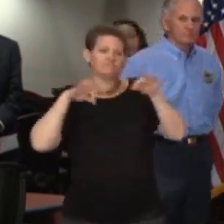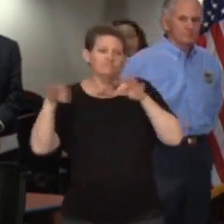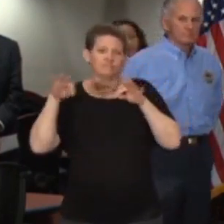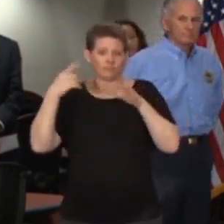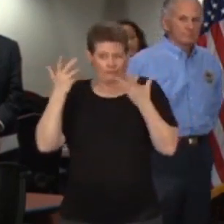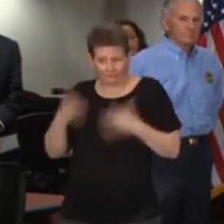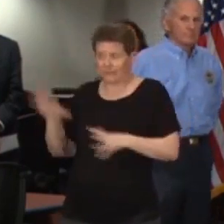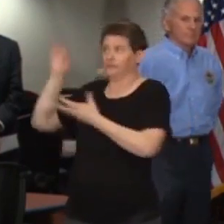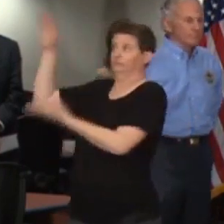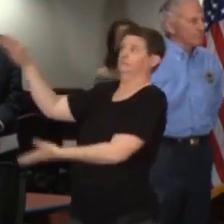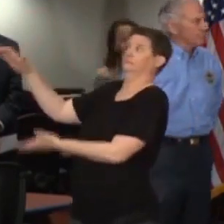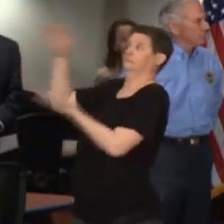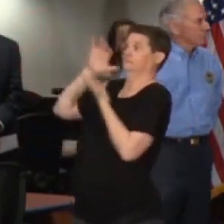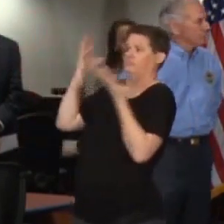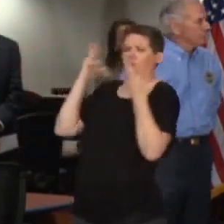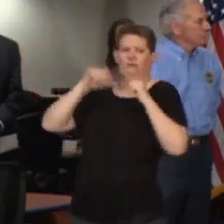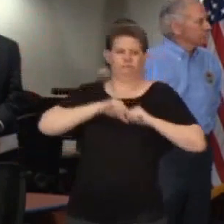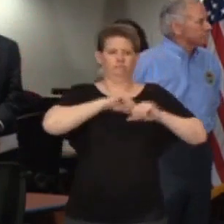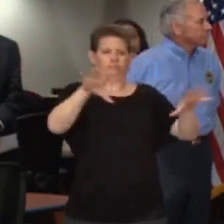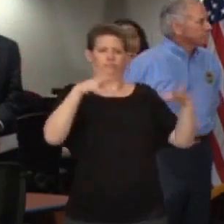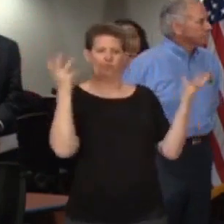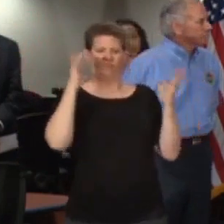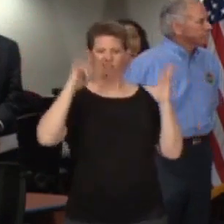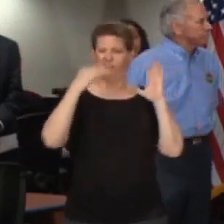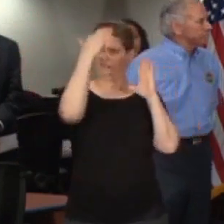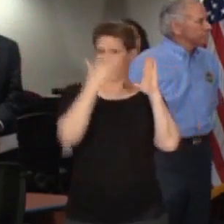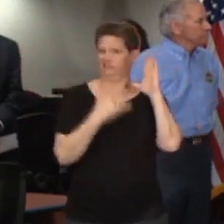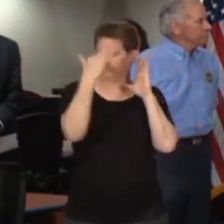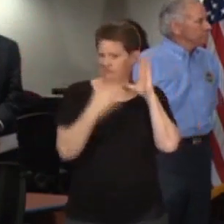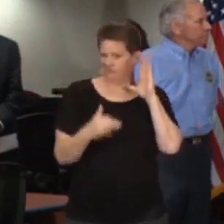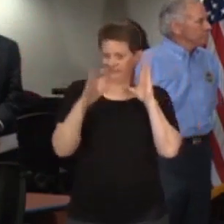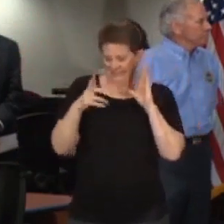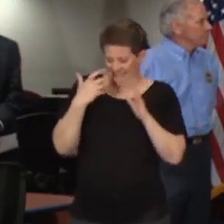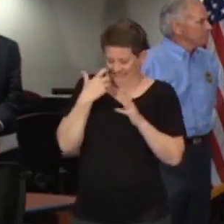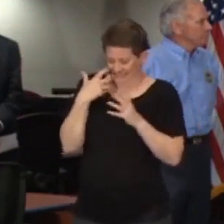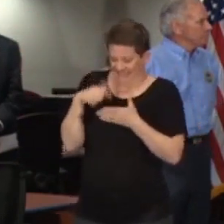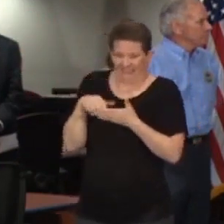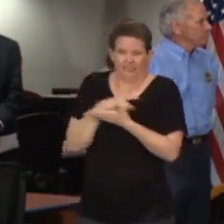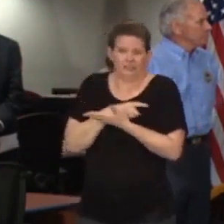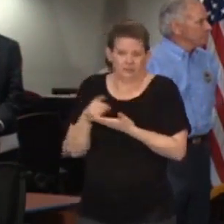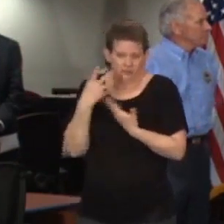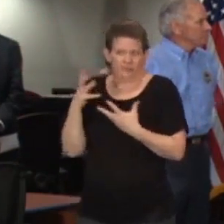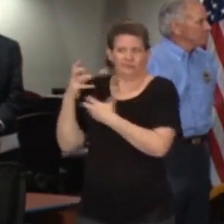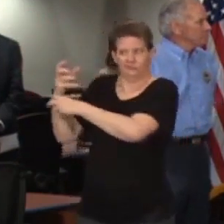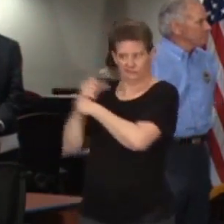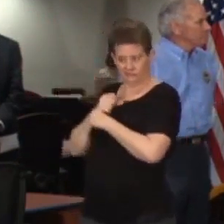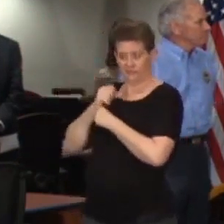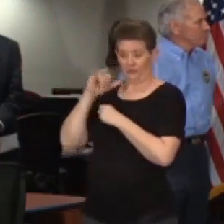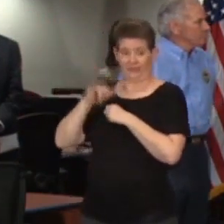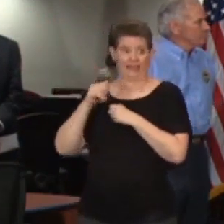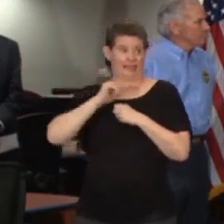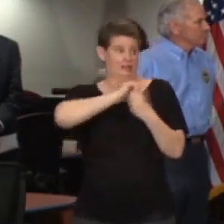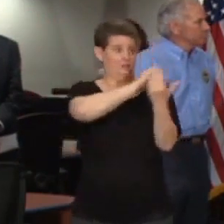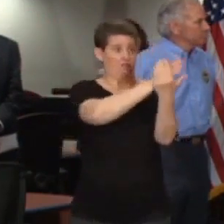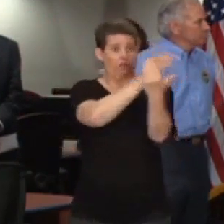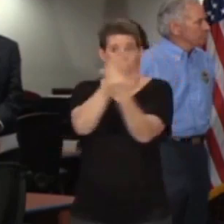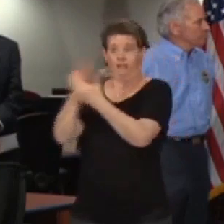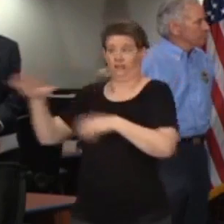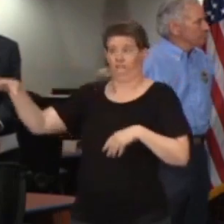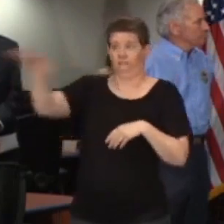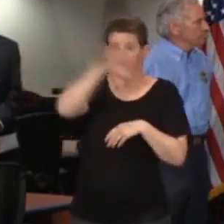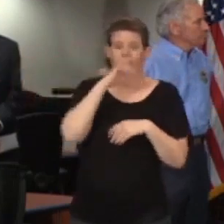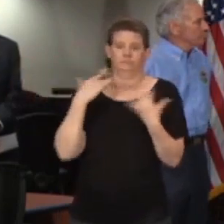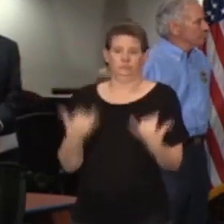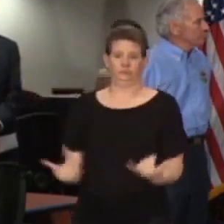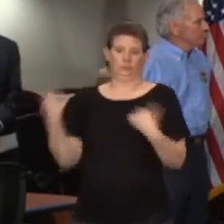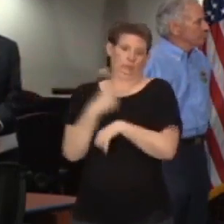those shipments in the last shipment that we received this week, and I believe all of them were made today, and now they're down at the local level